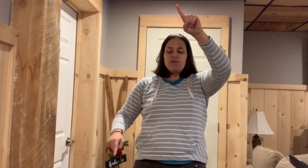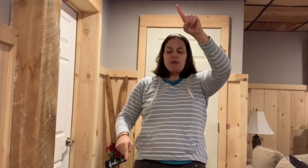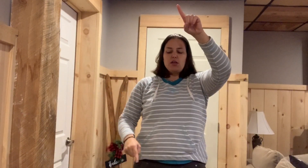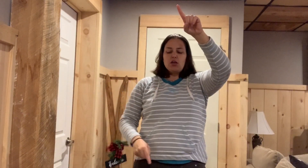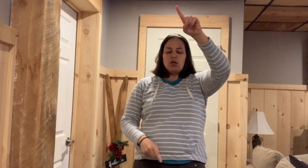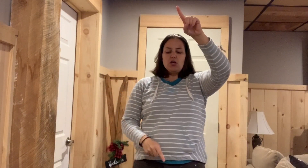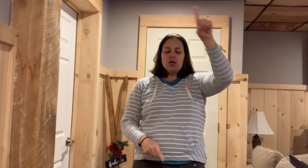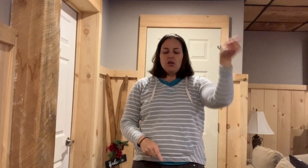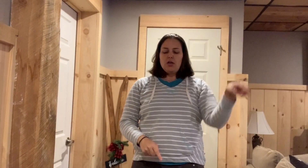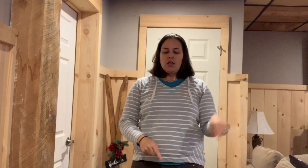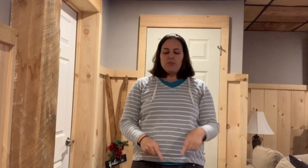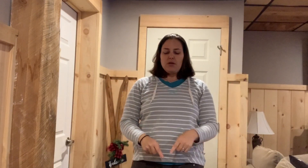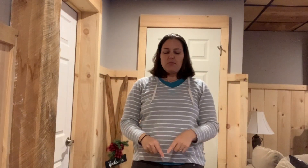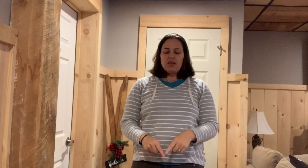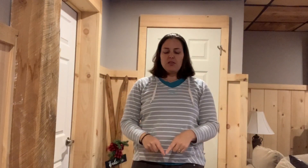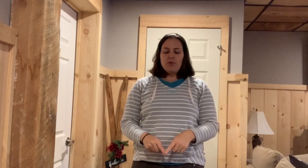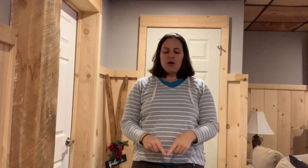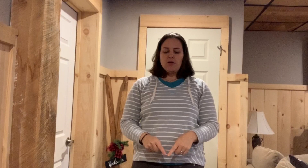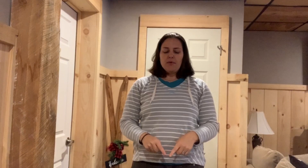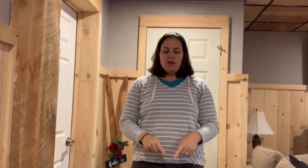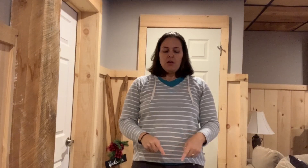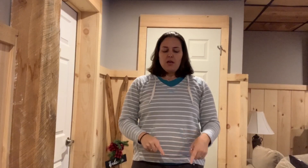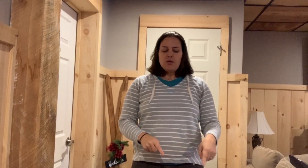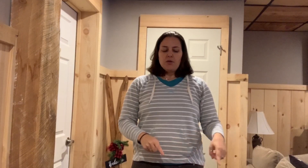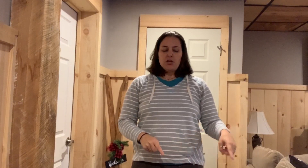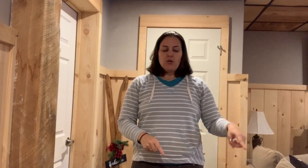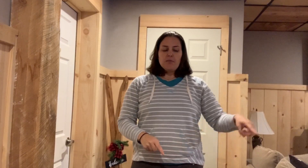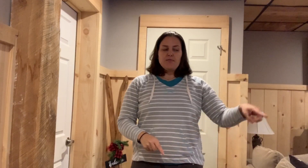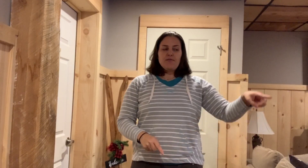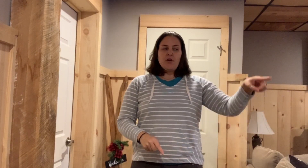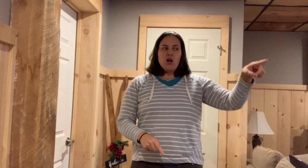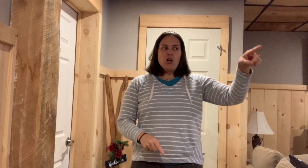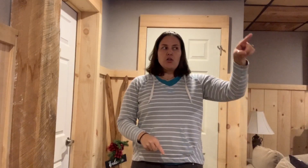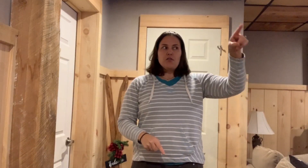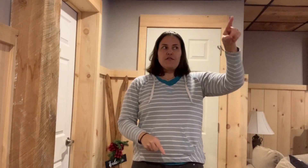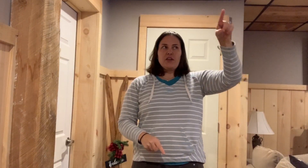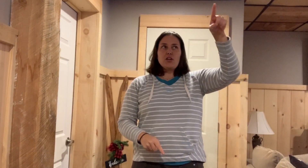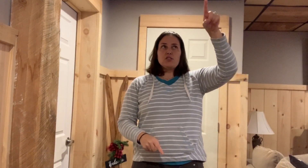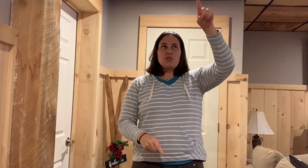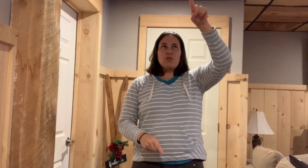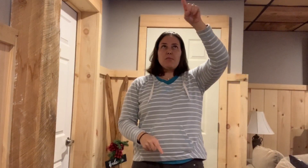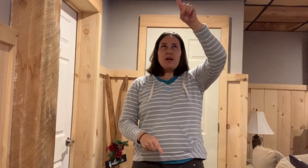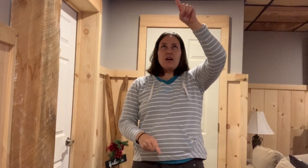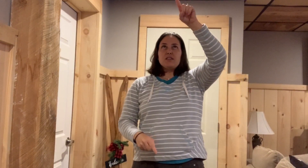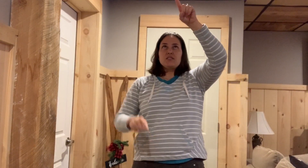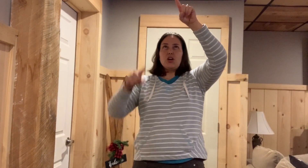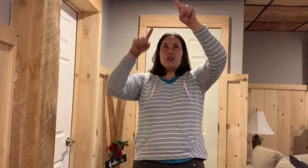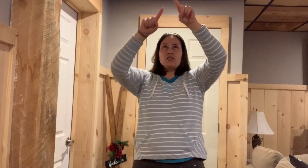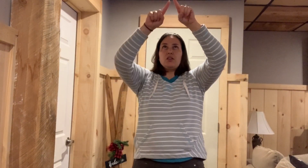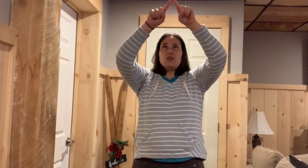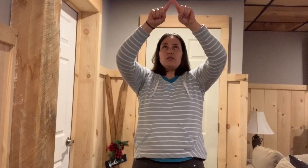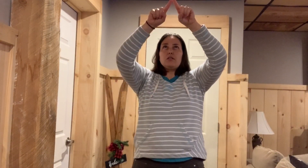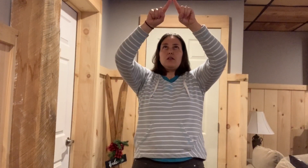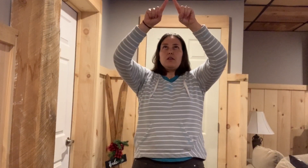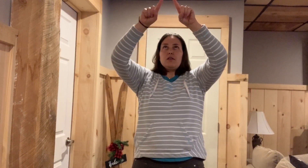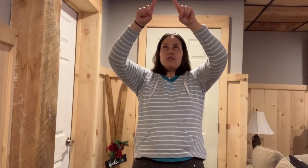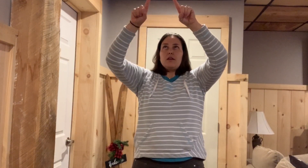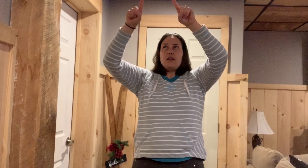finger and I'm going to meet at the bottom and I'm going to go up, follow the finger. Don't let my eyes dart. Okay.